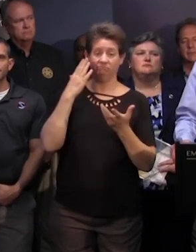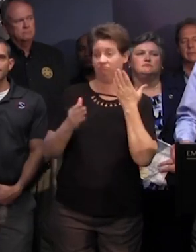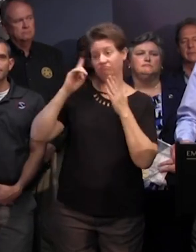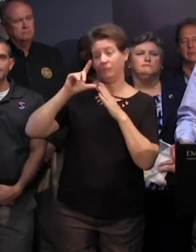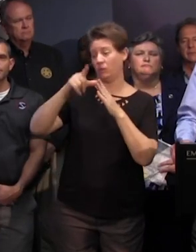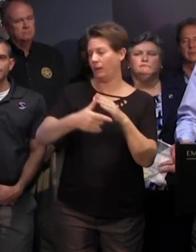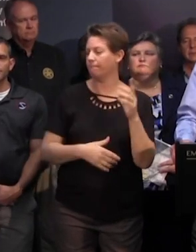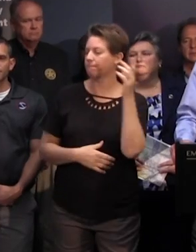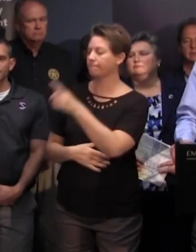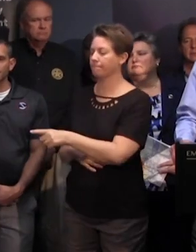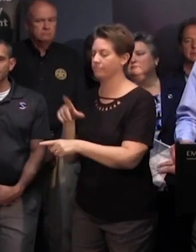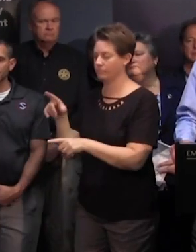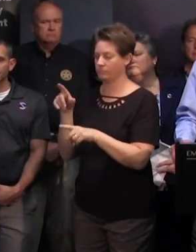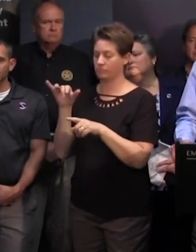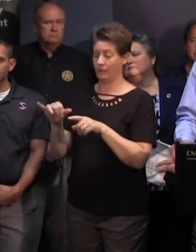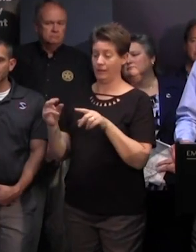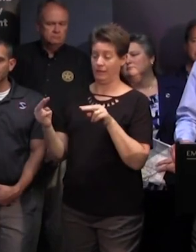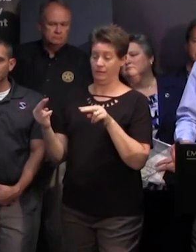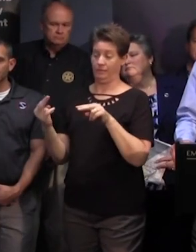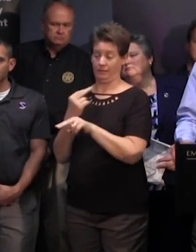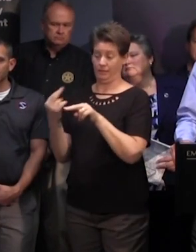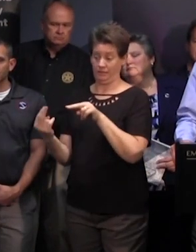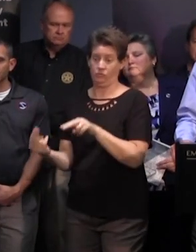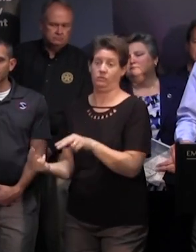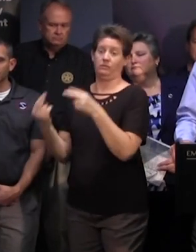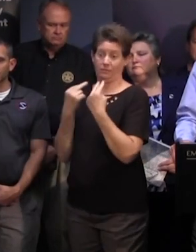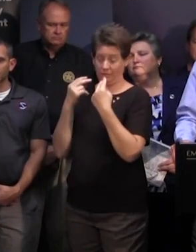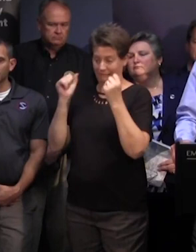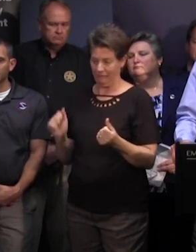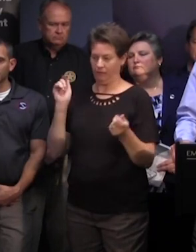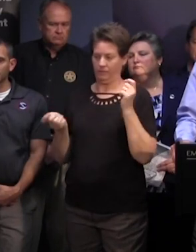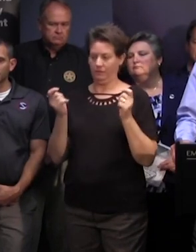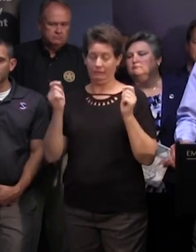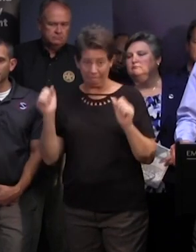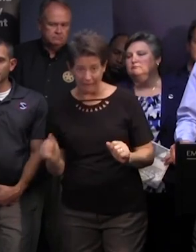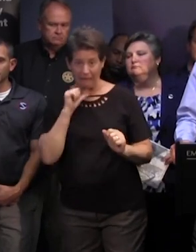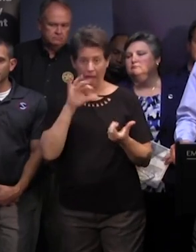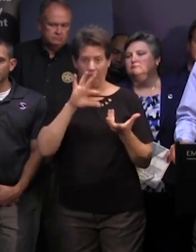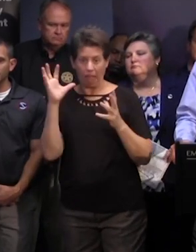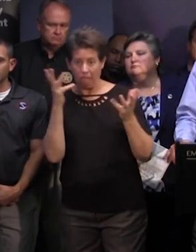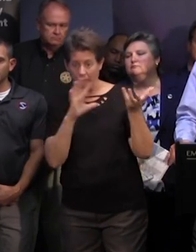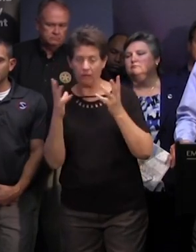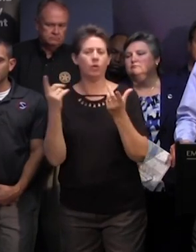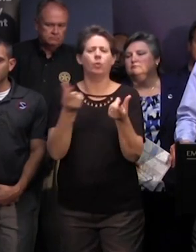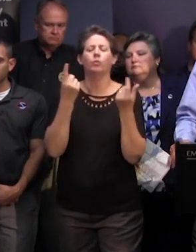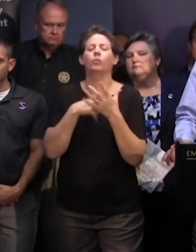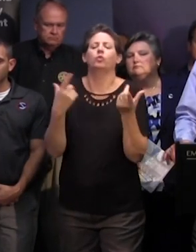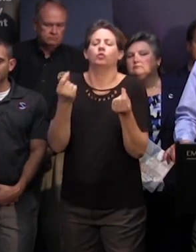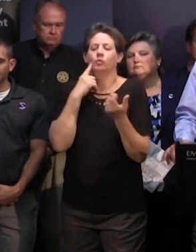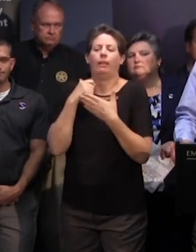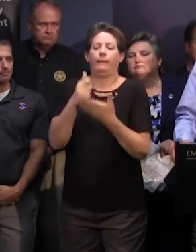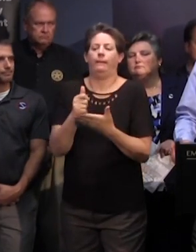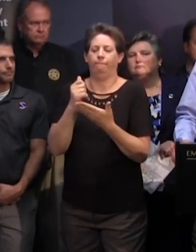while governor lane reversals that can be a tricky thing it it cannot go as smoothly as possible what can you do what extra steps are